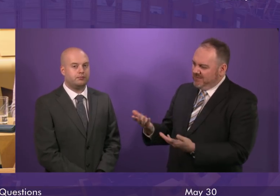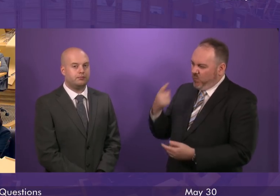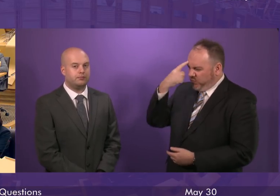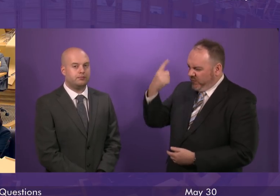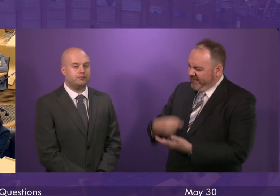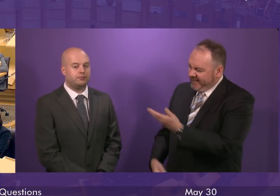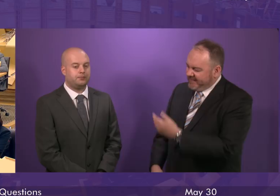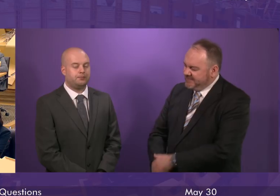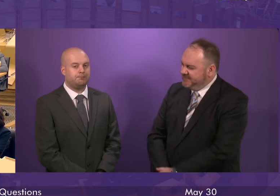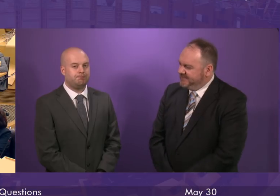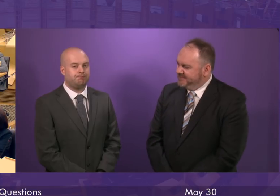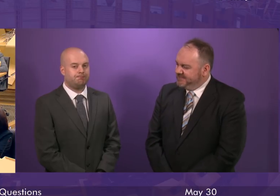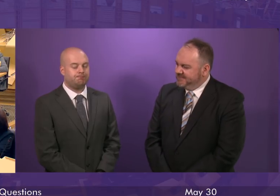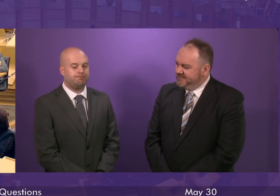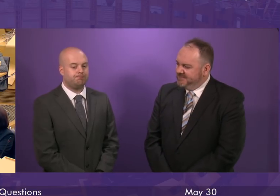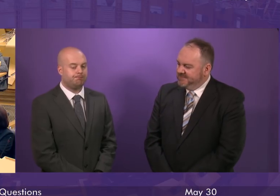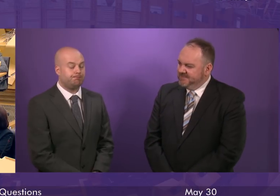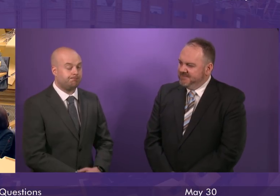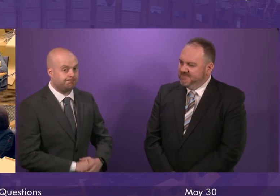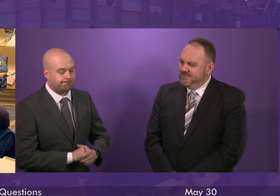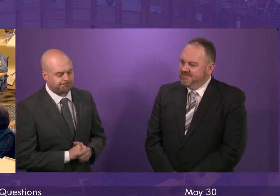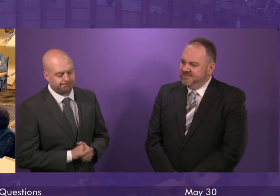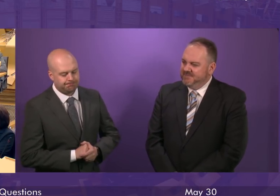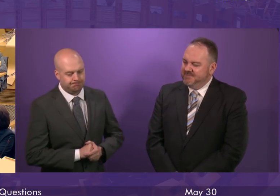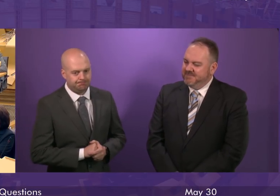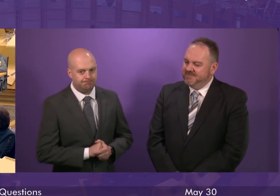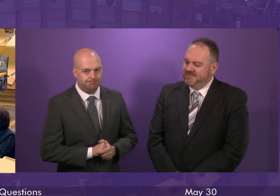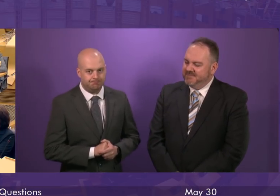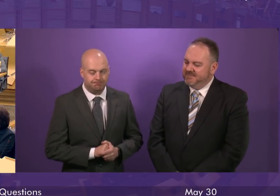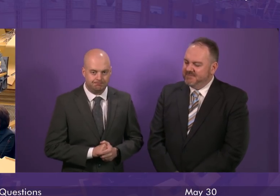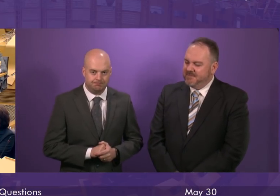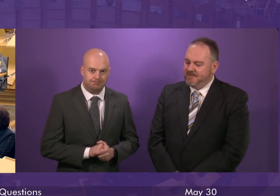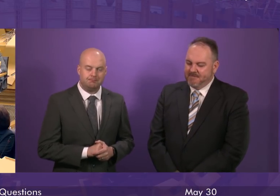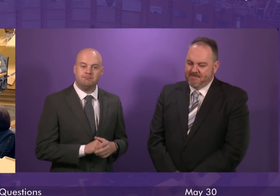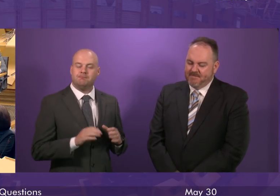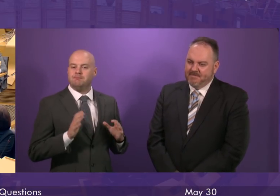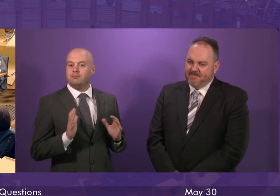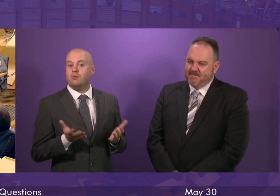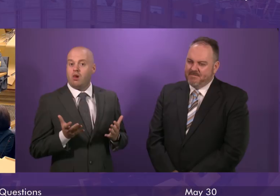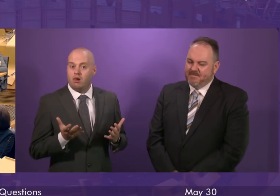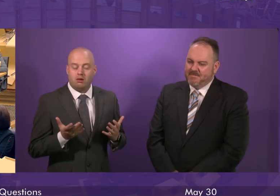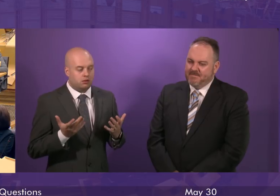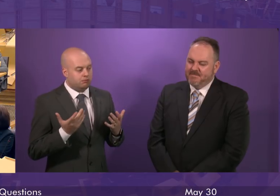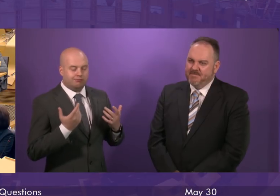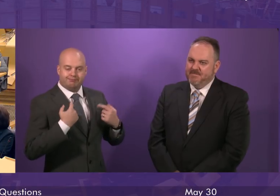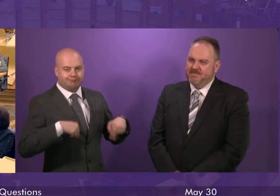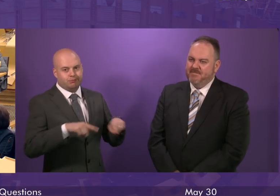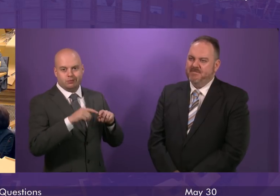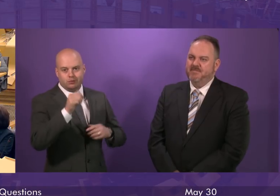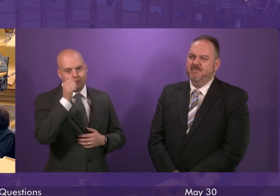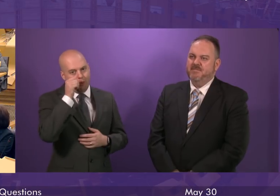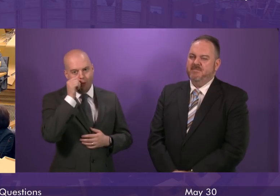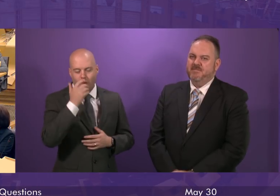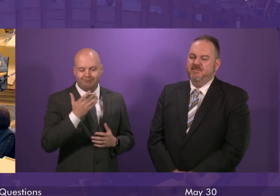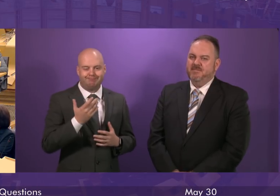performance? First Minister. Well, we are all aware of the demographic reasons for